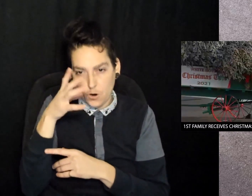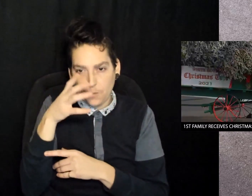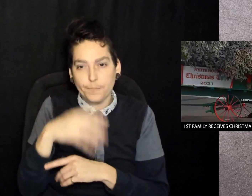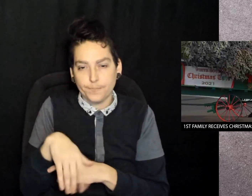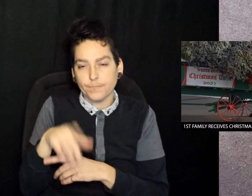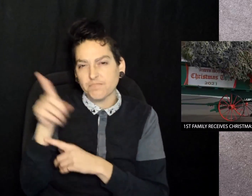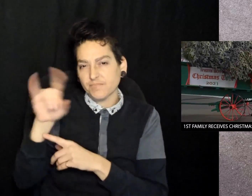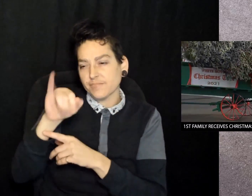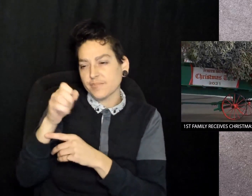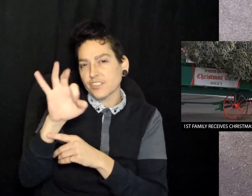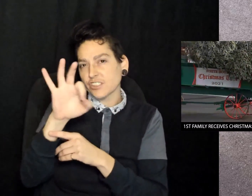Carolina.